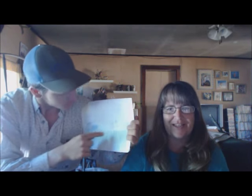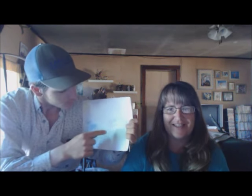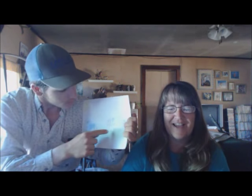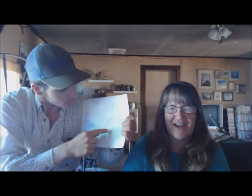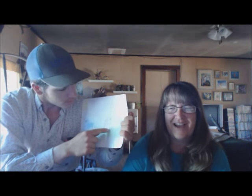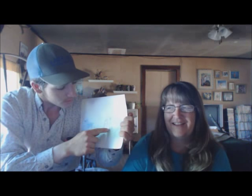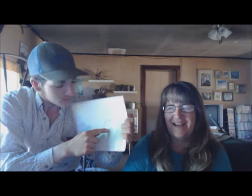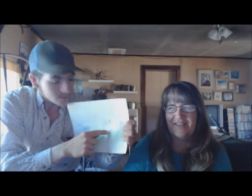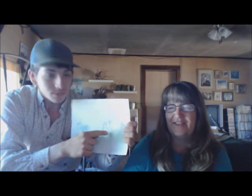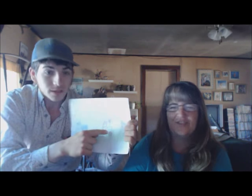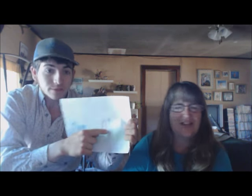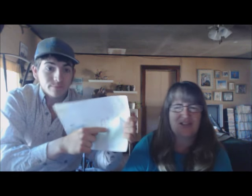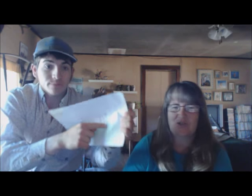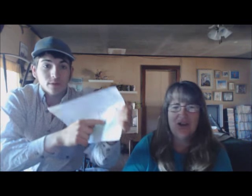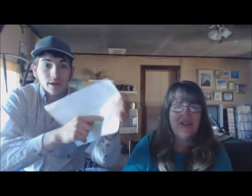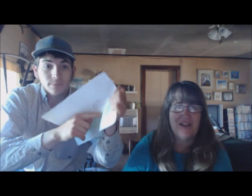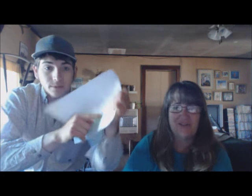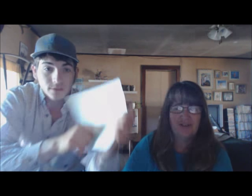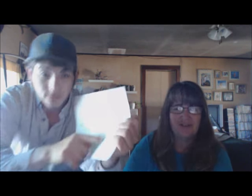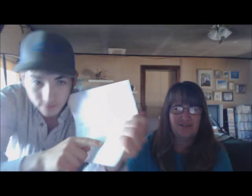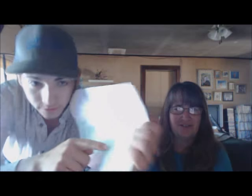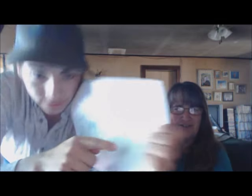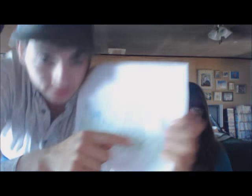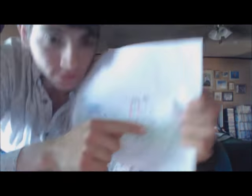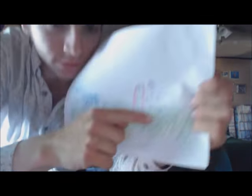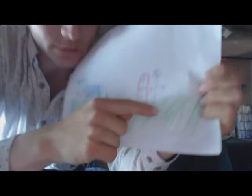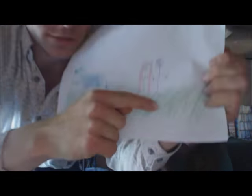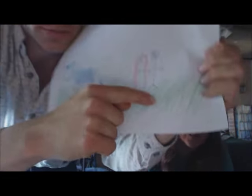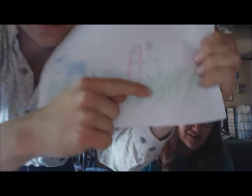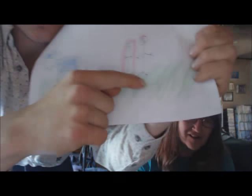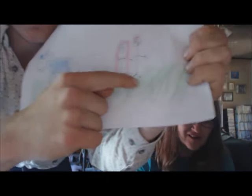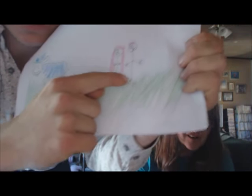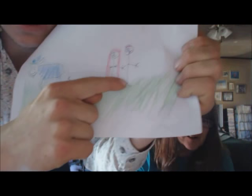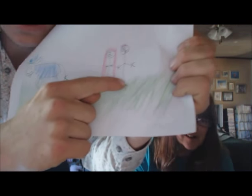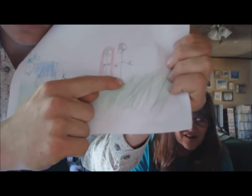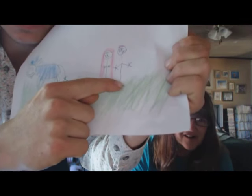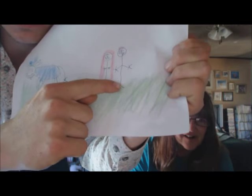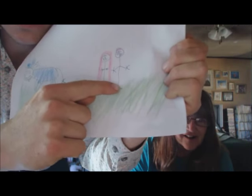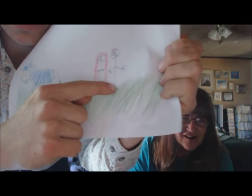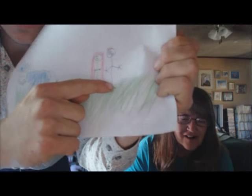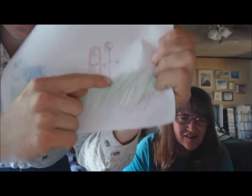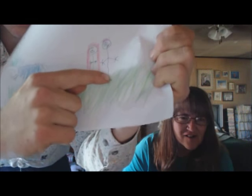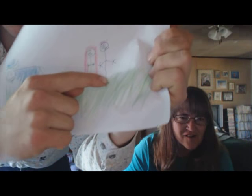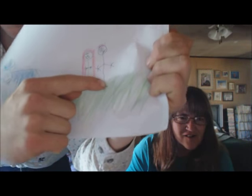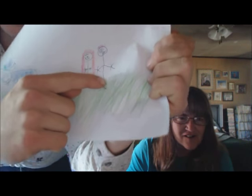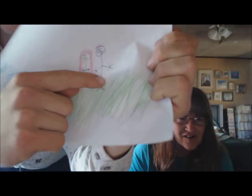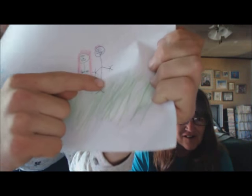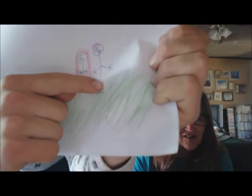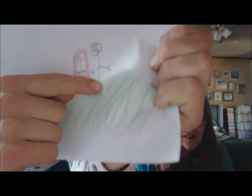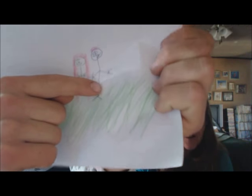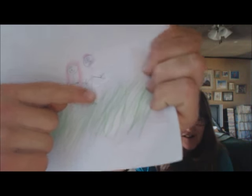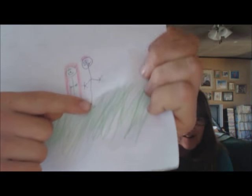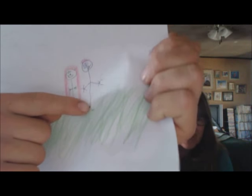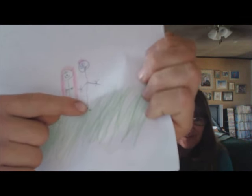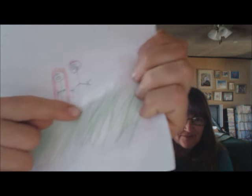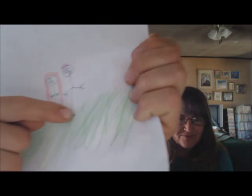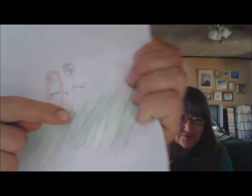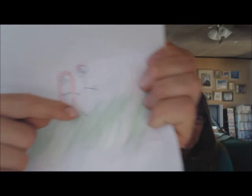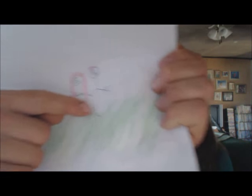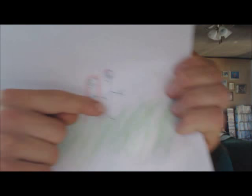this. This is me. I they're like 12. I have my tongue out. I gotta tell you about this picture. See, that one's me. I got my tongue out. Can you see? All right,